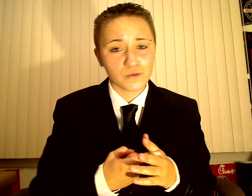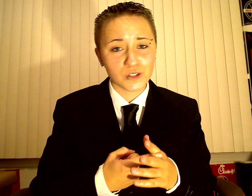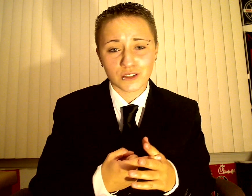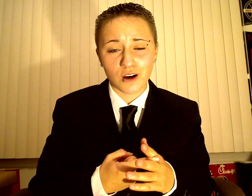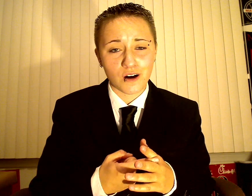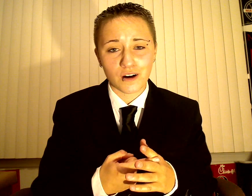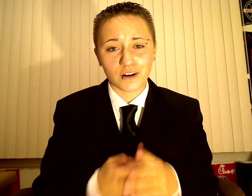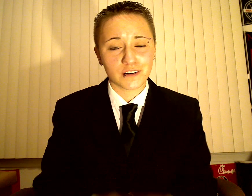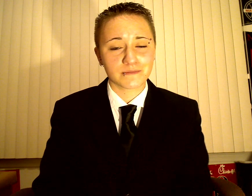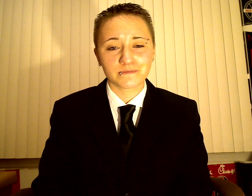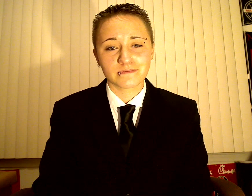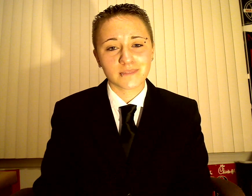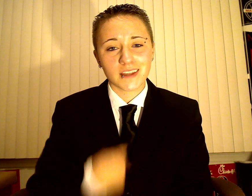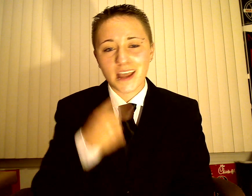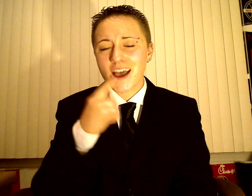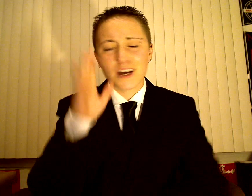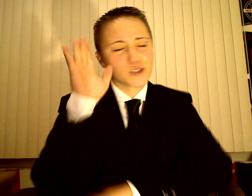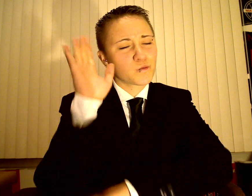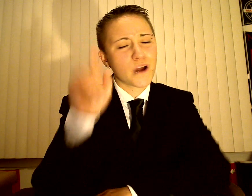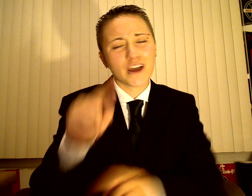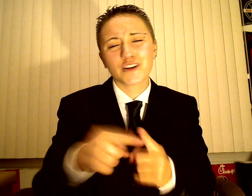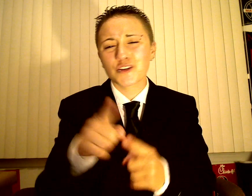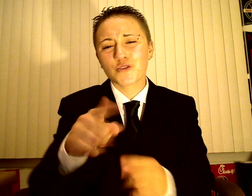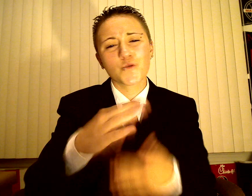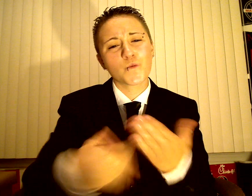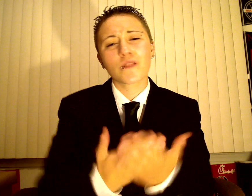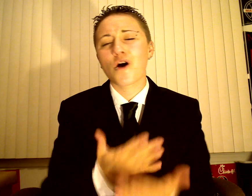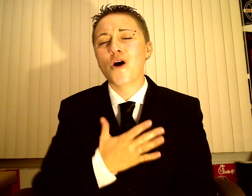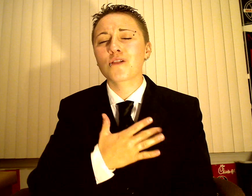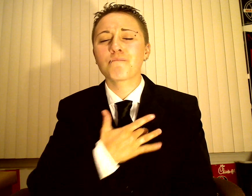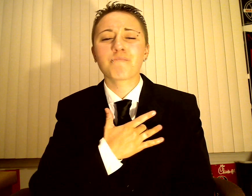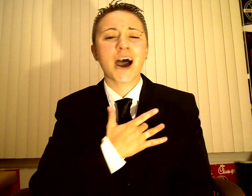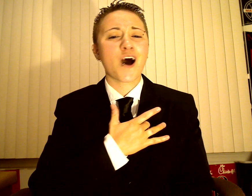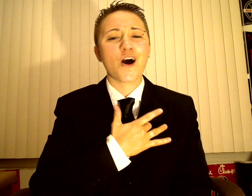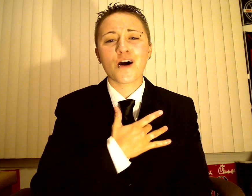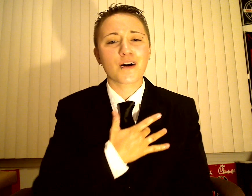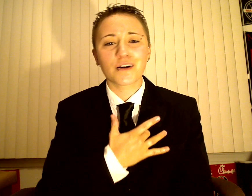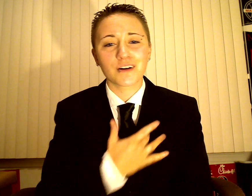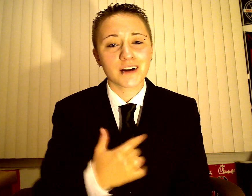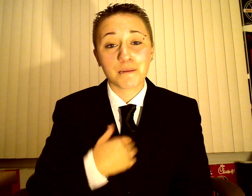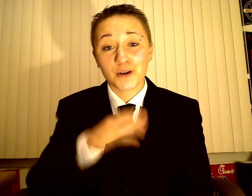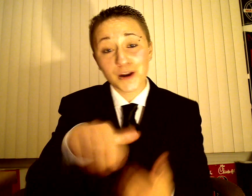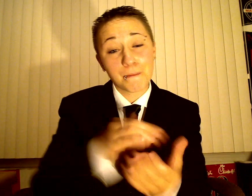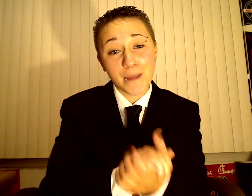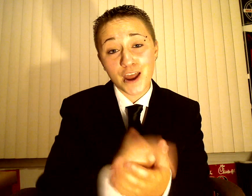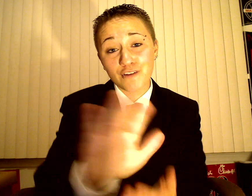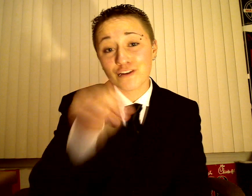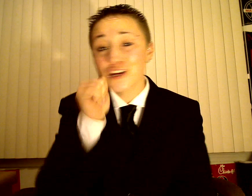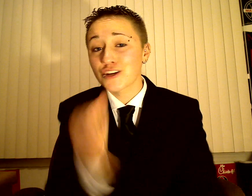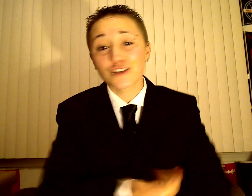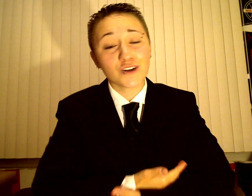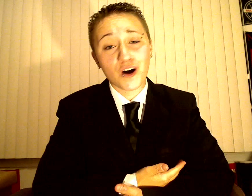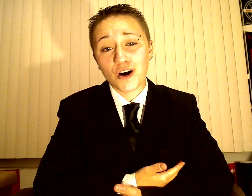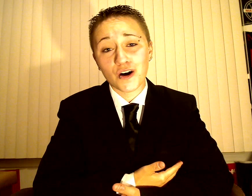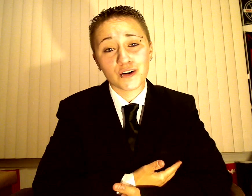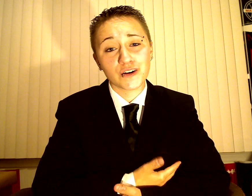start I swear to you with all of my heart I'm gonna marry your daughter